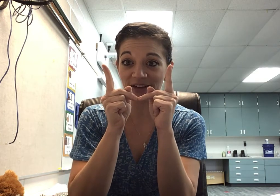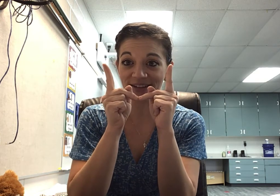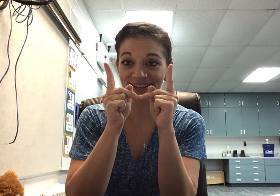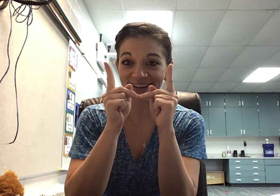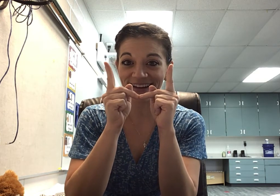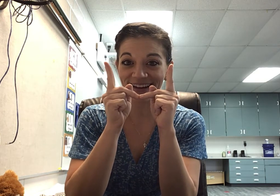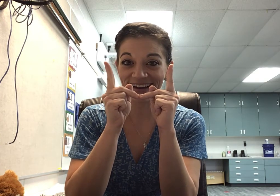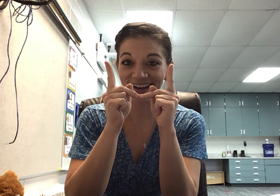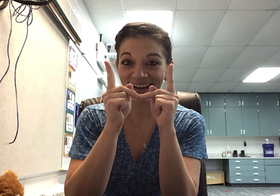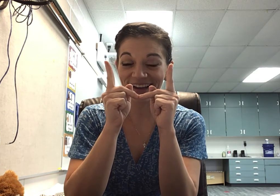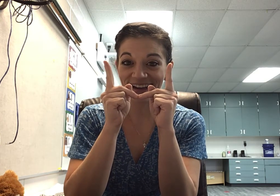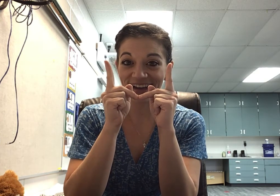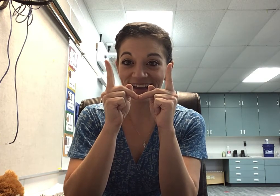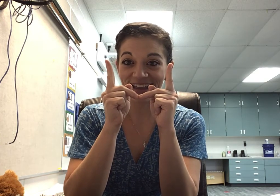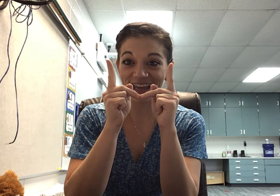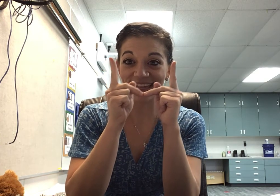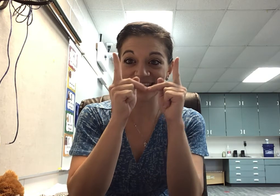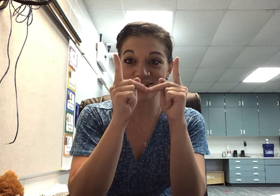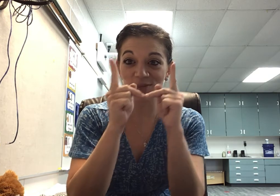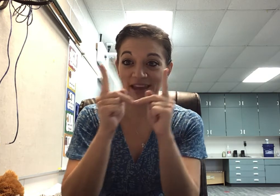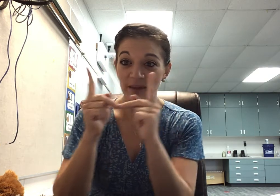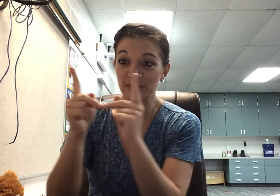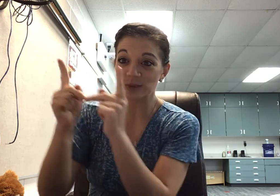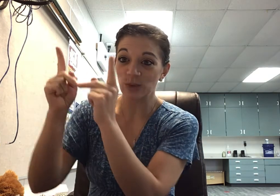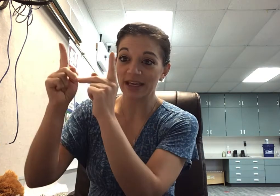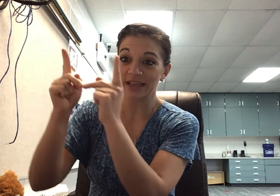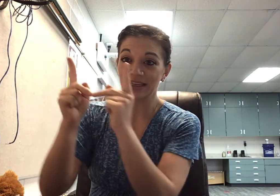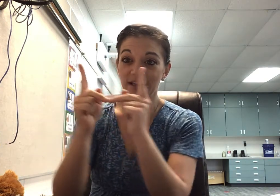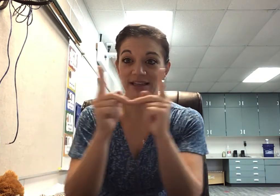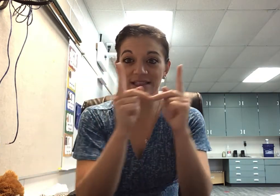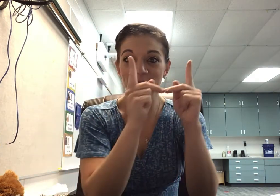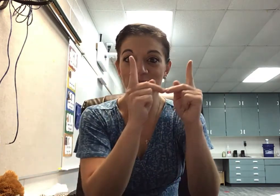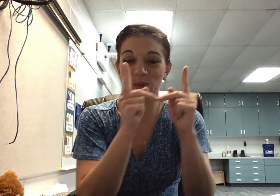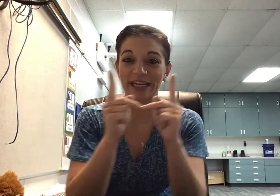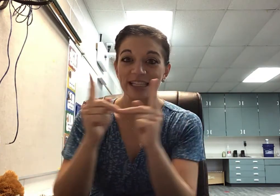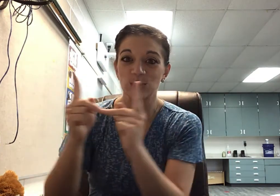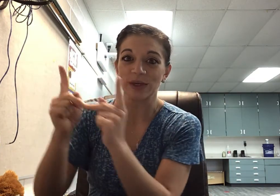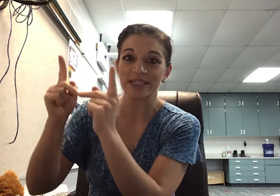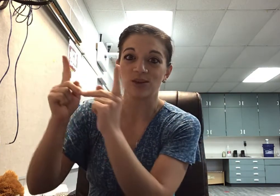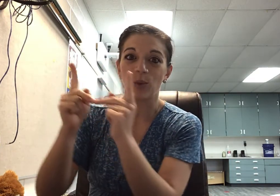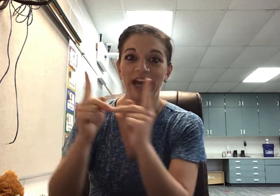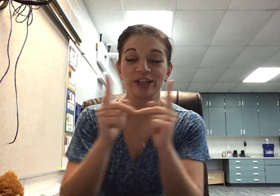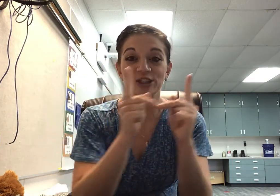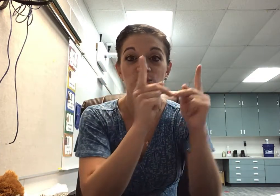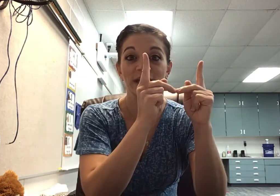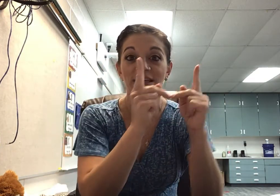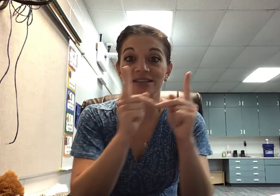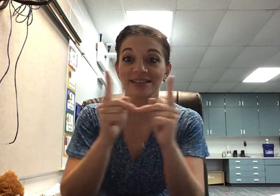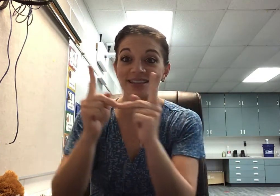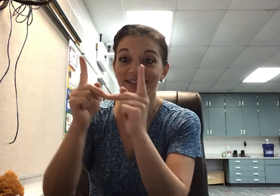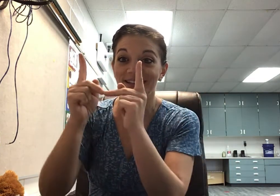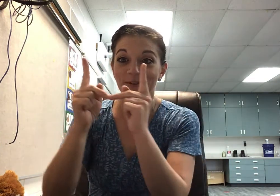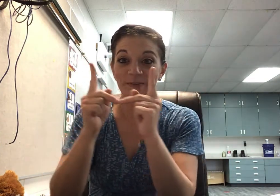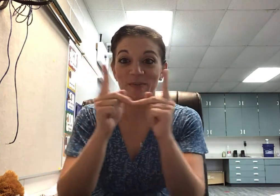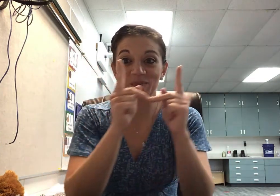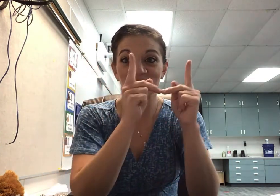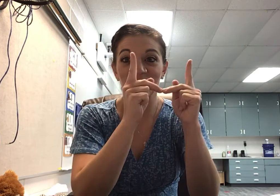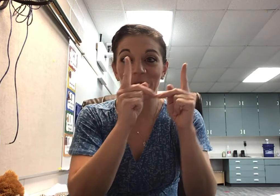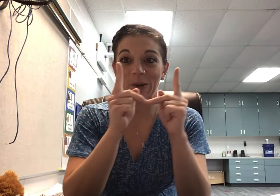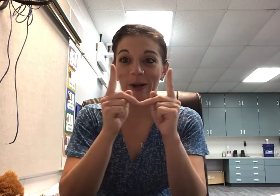and then can you make them swing. Sometimes when it gets windy, the wire swings. All right,